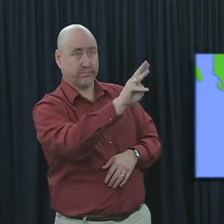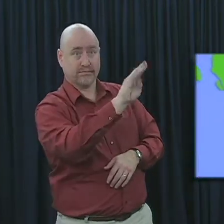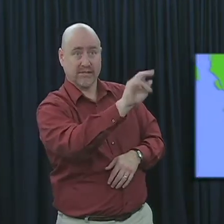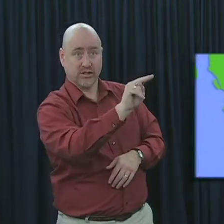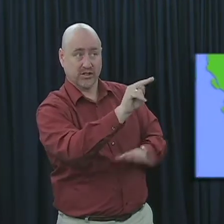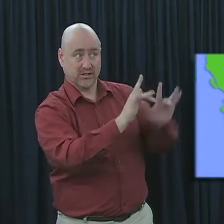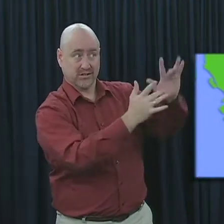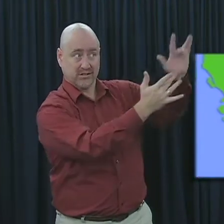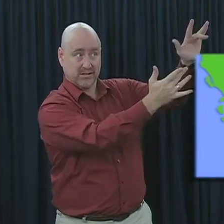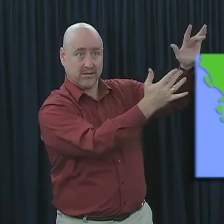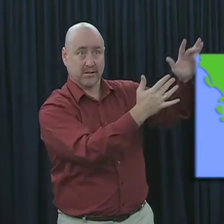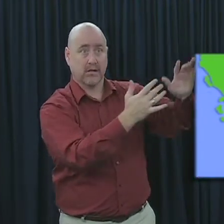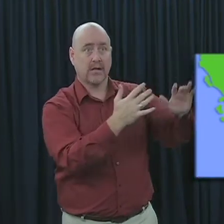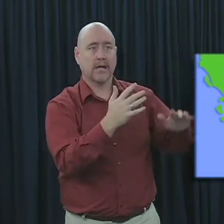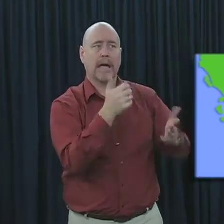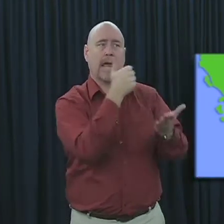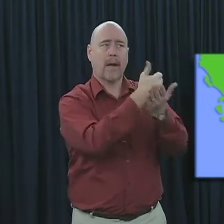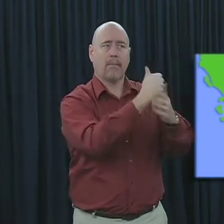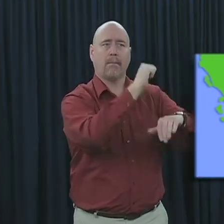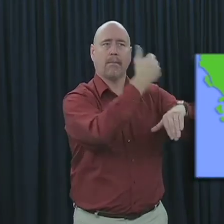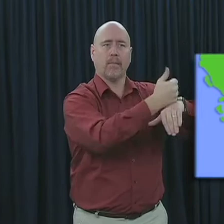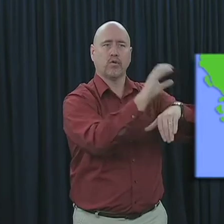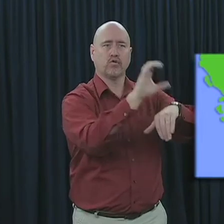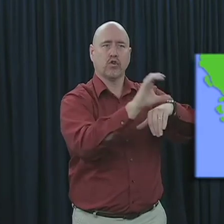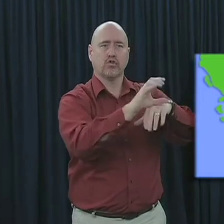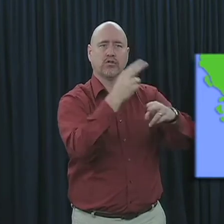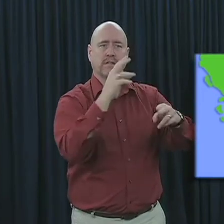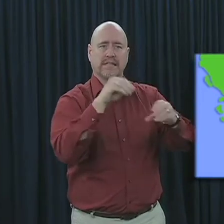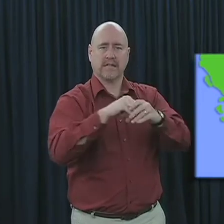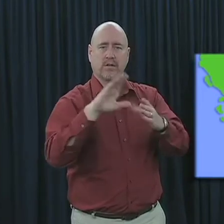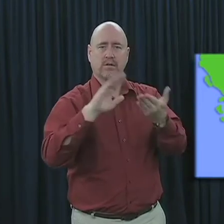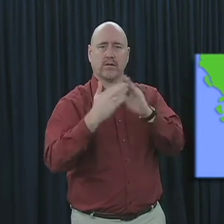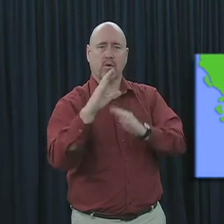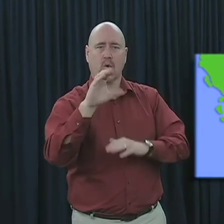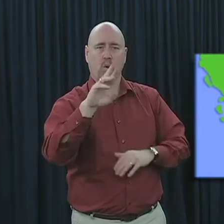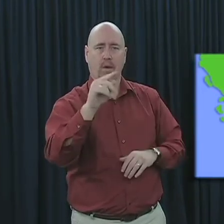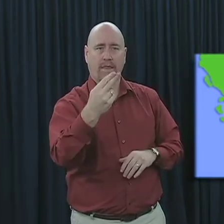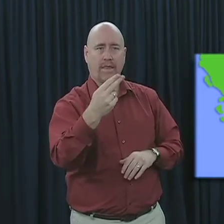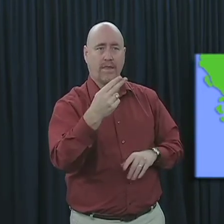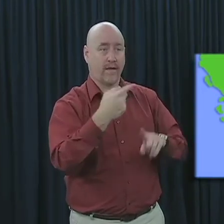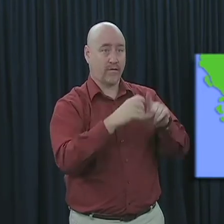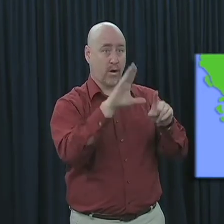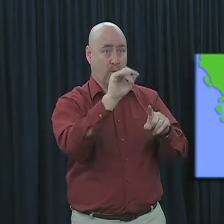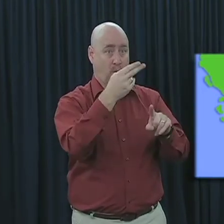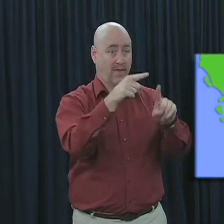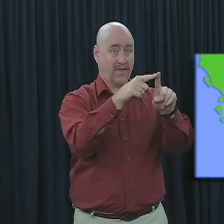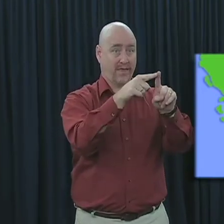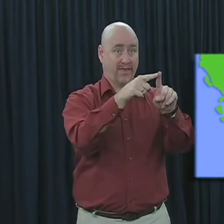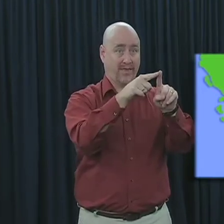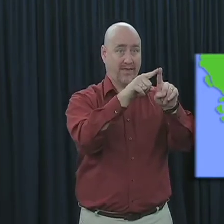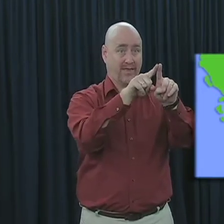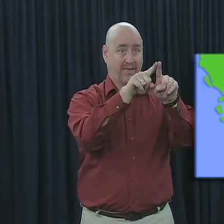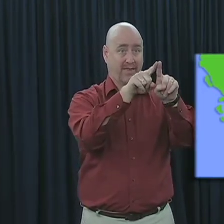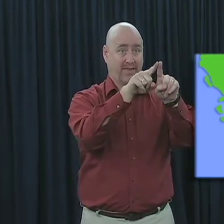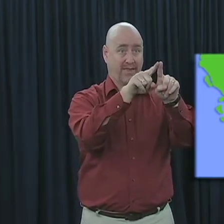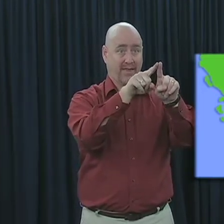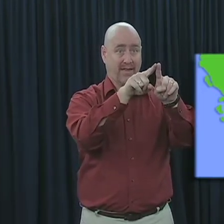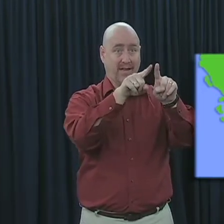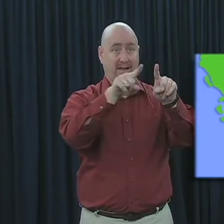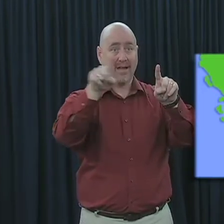journeys, he helped to establish the church in the city of Corinth. From Corinth, eventually made his way over to Asia